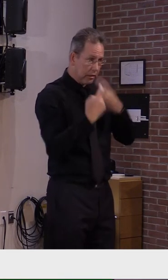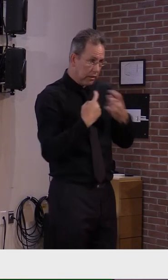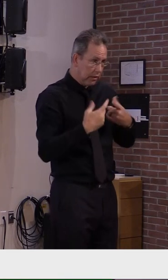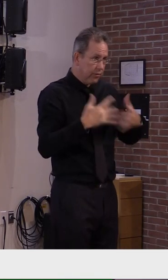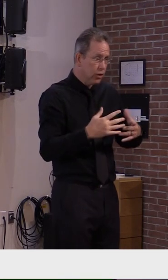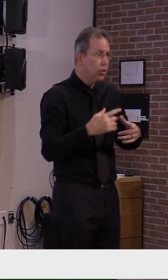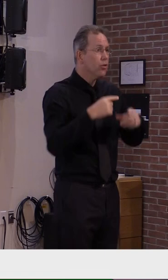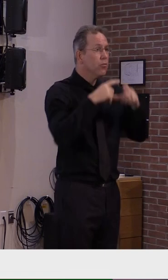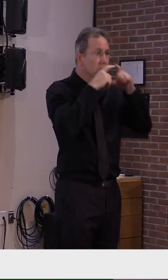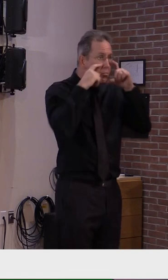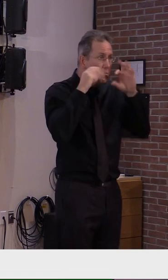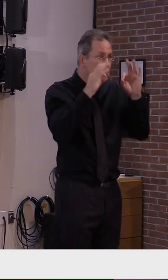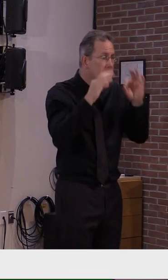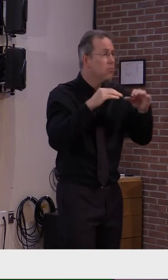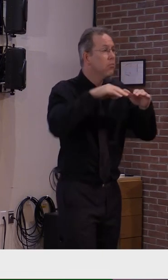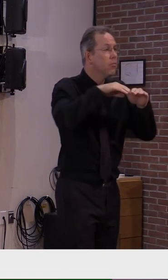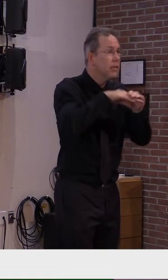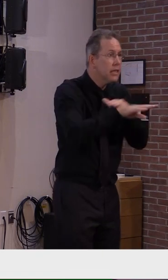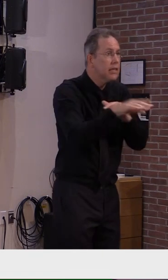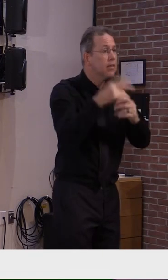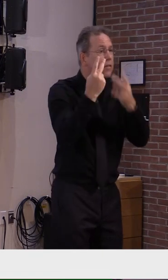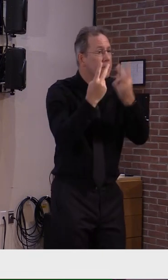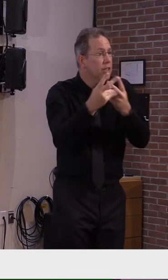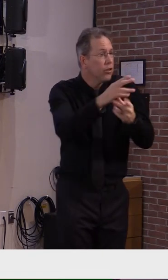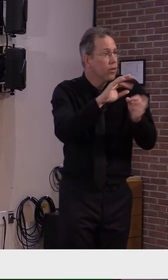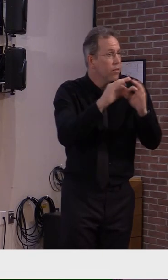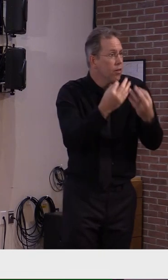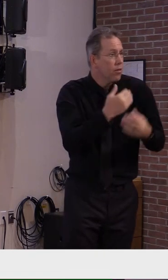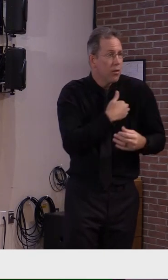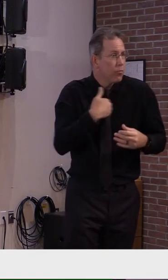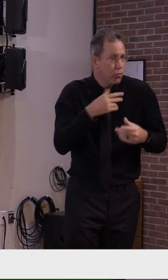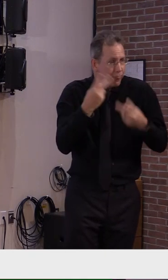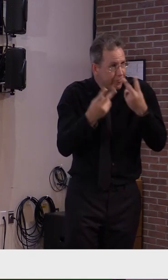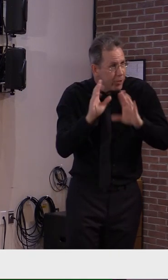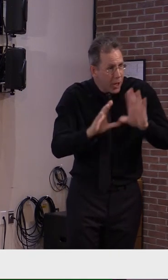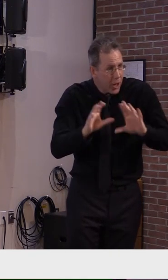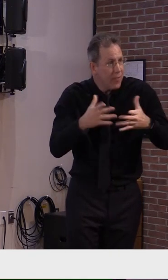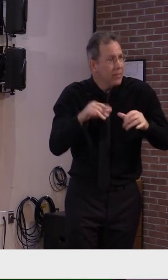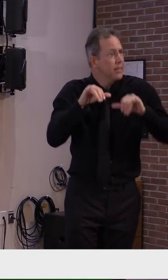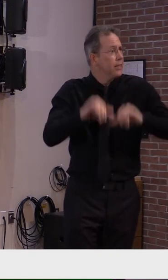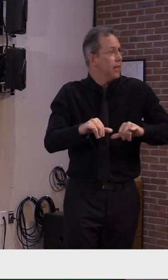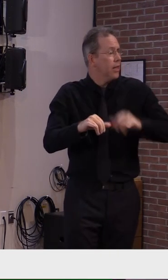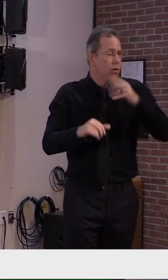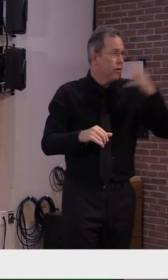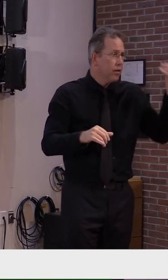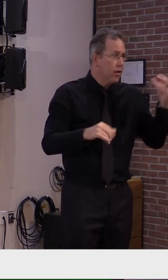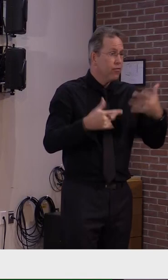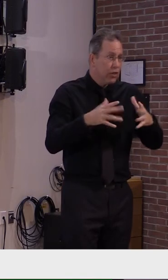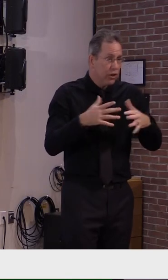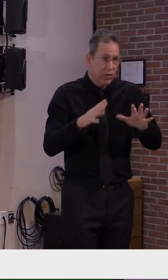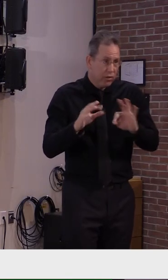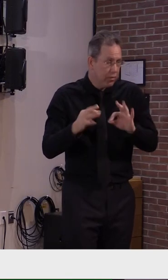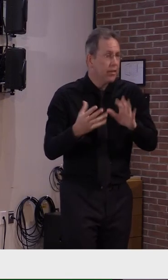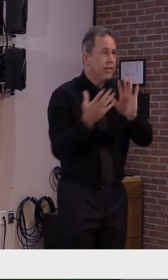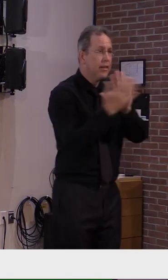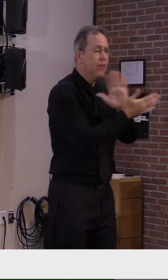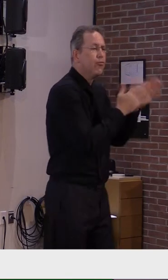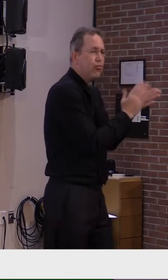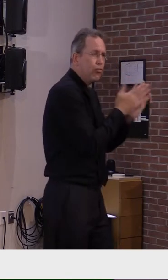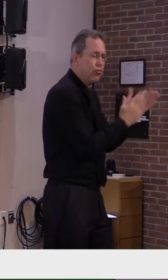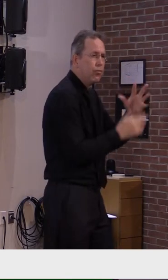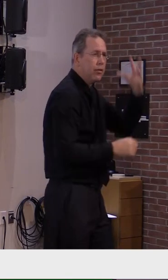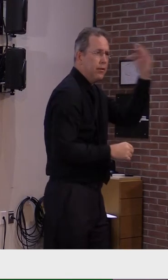Disability Act service animals to accompany patients.